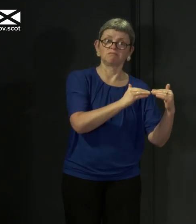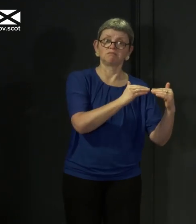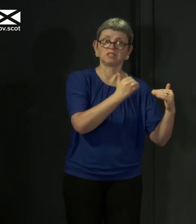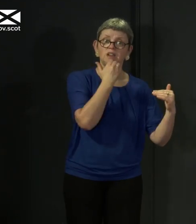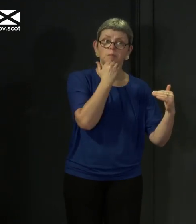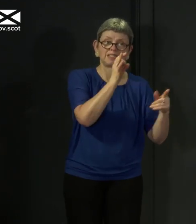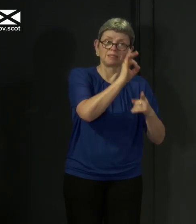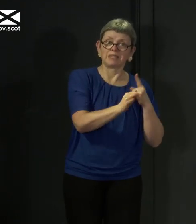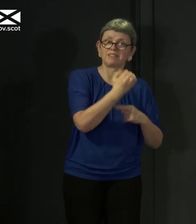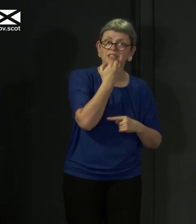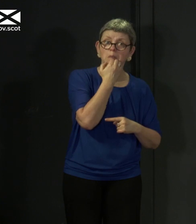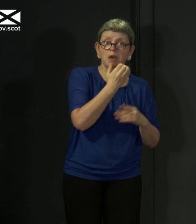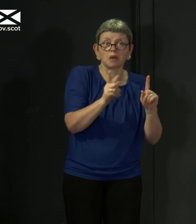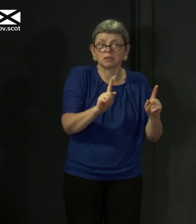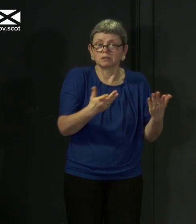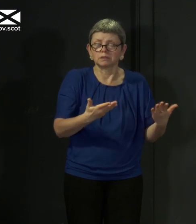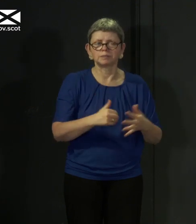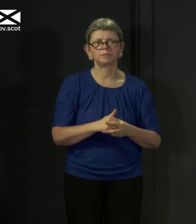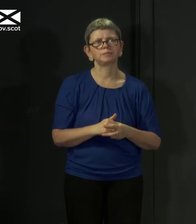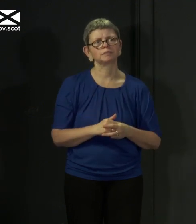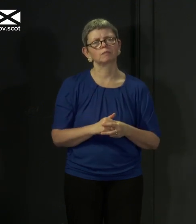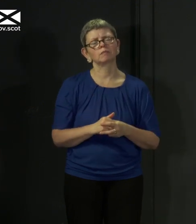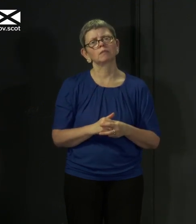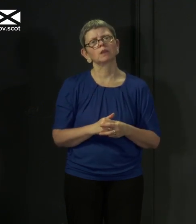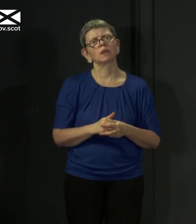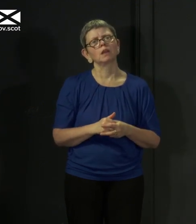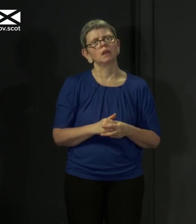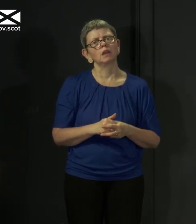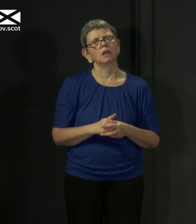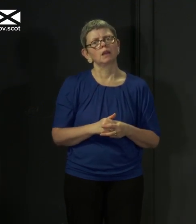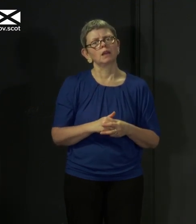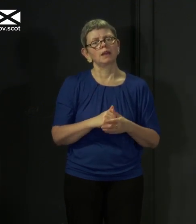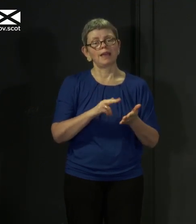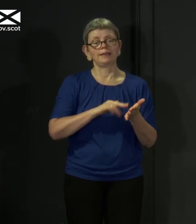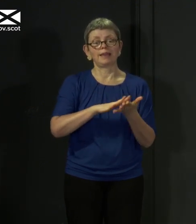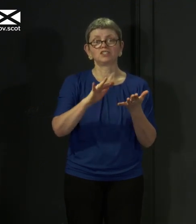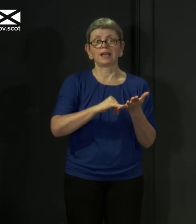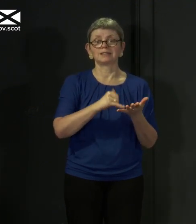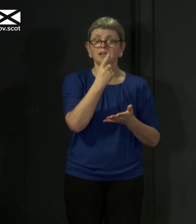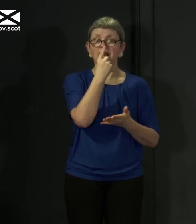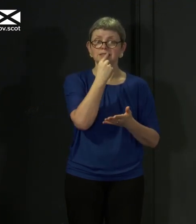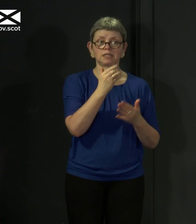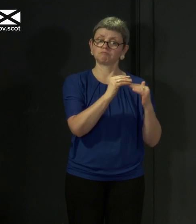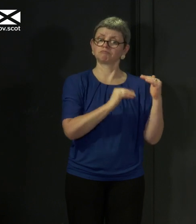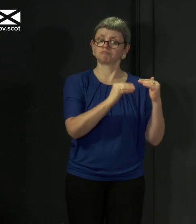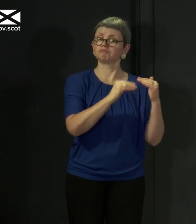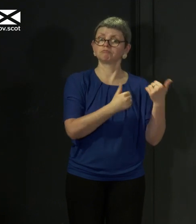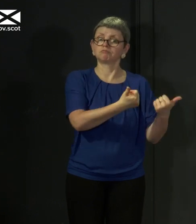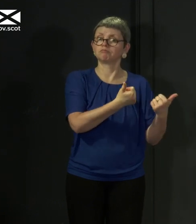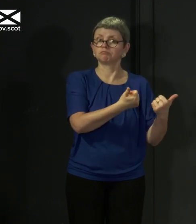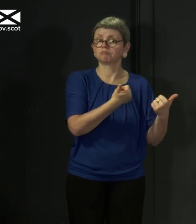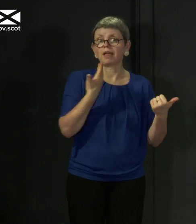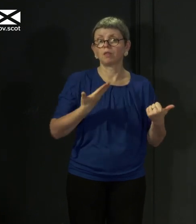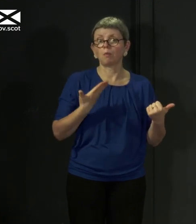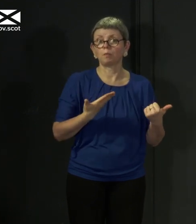secretary in a moment, but we are operating within health service capacity right now. The figures